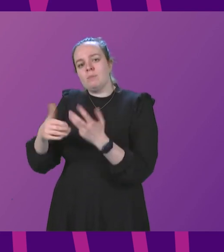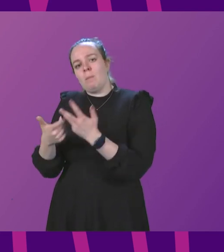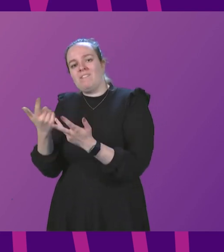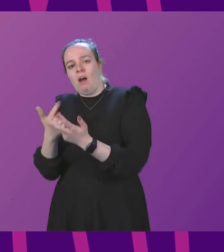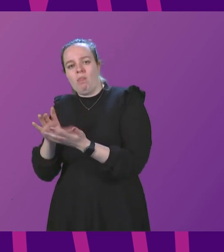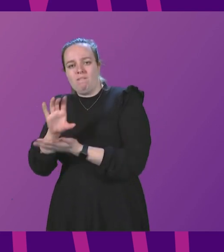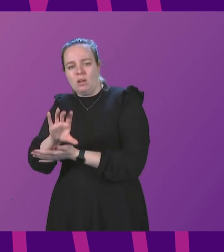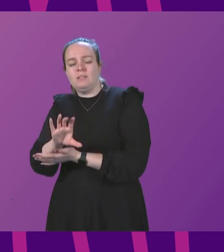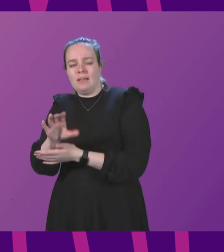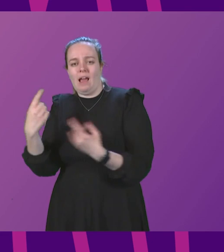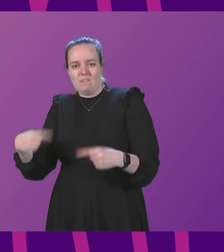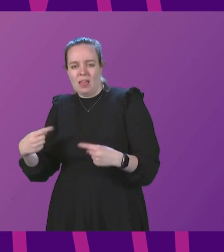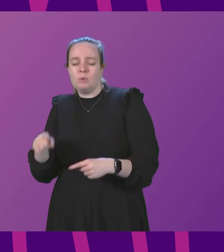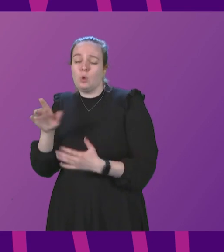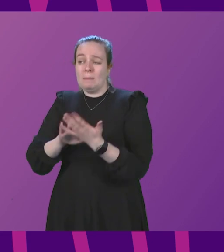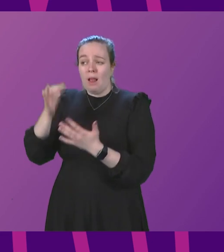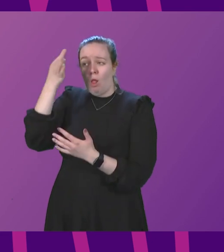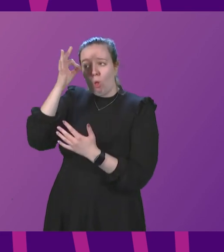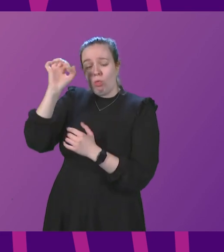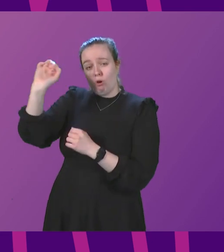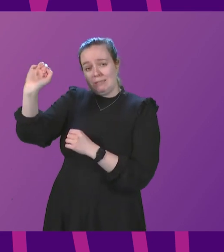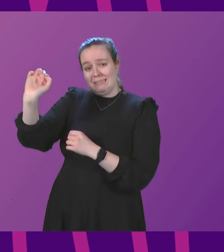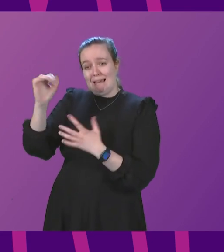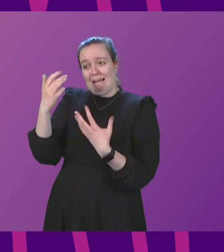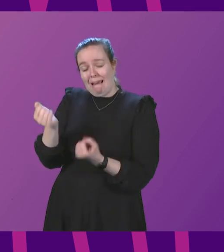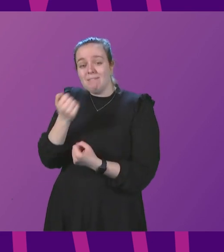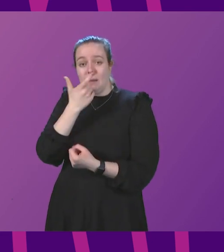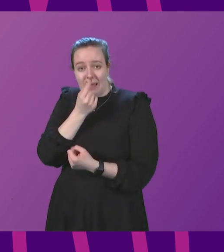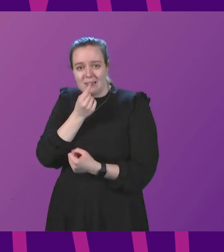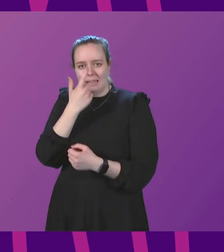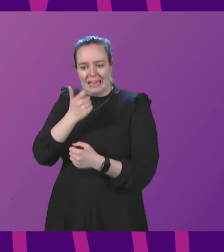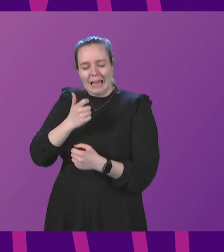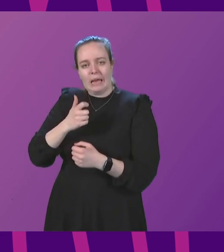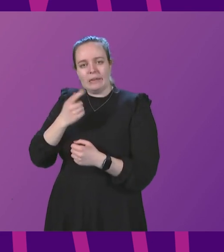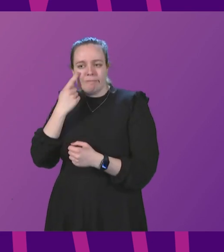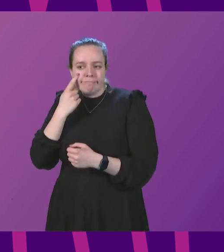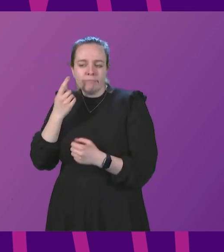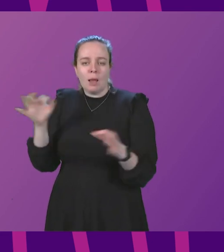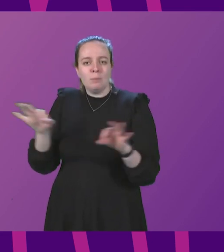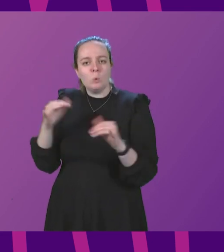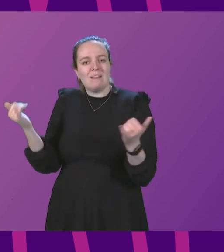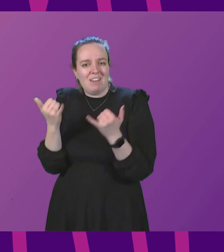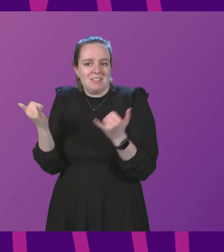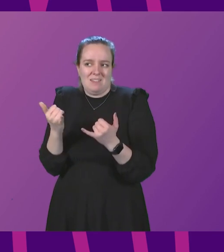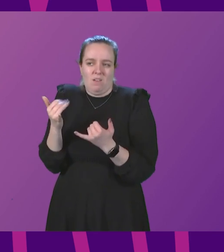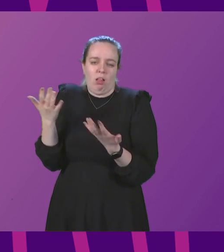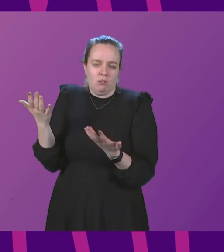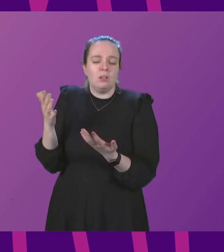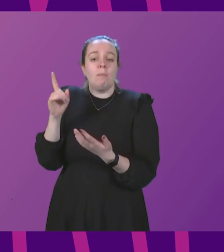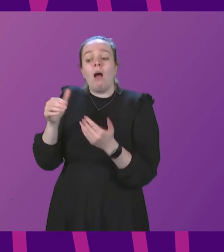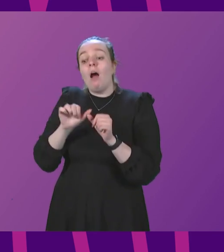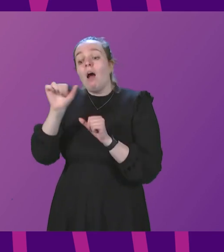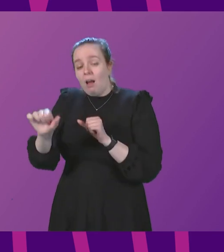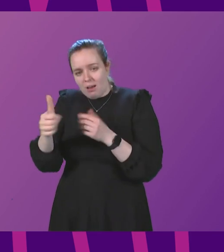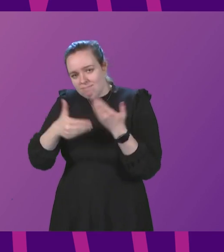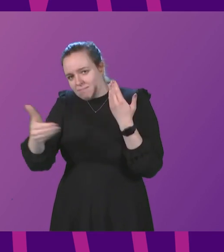streams so therefore local authorities will have the ability to look at music festivals in that context but beyond that